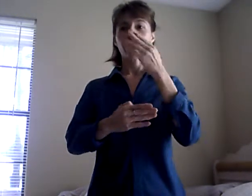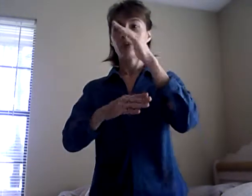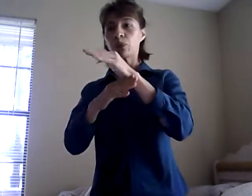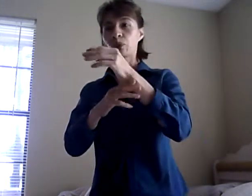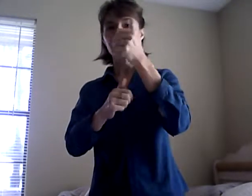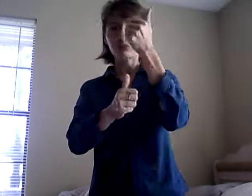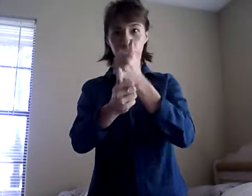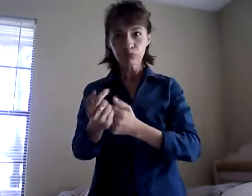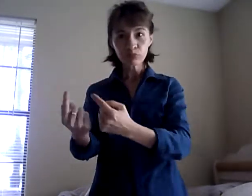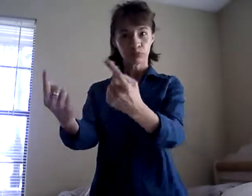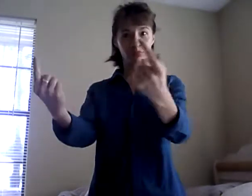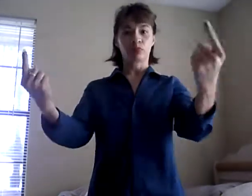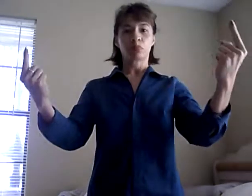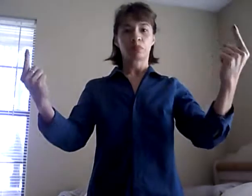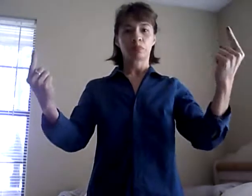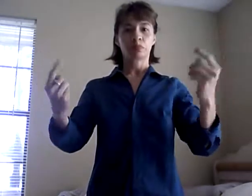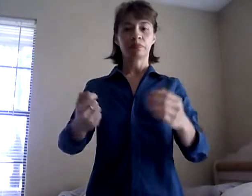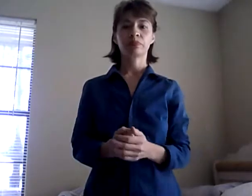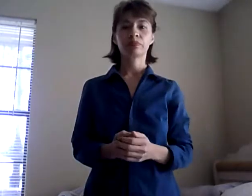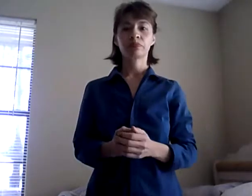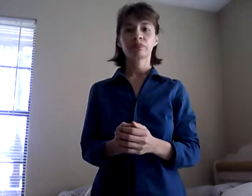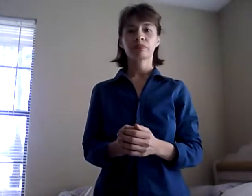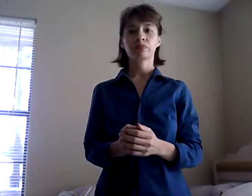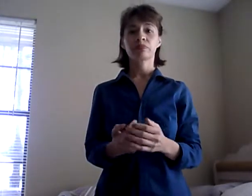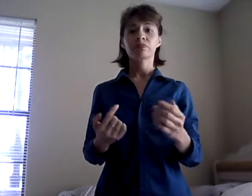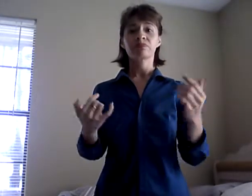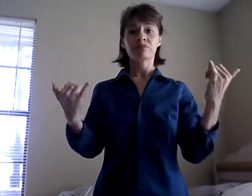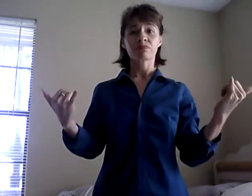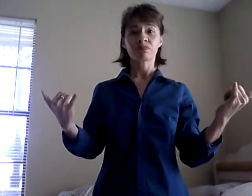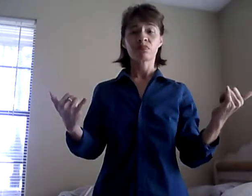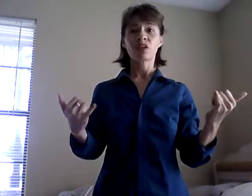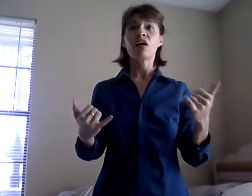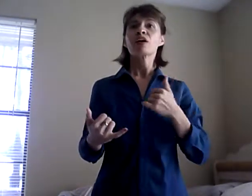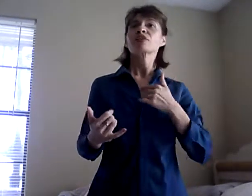Today, I have a pleasure to talk to you about the Hindu religion.